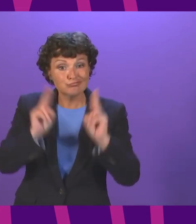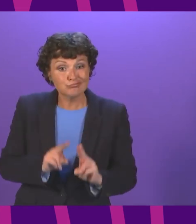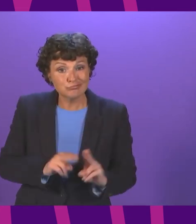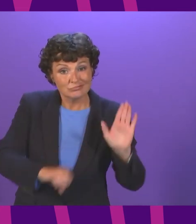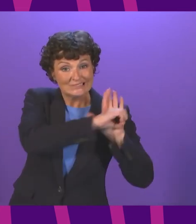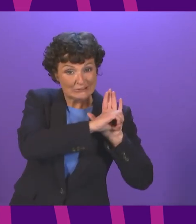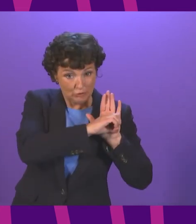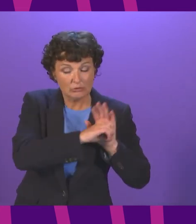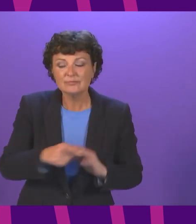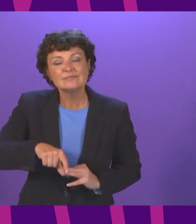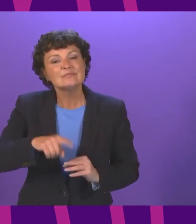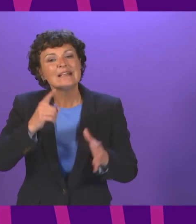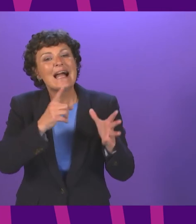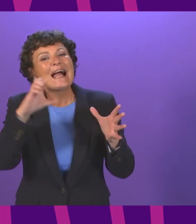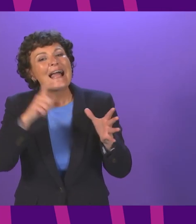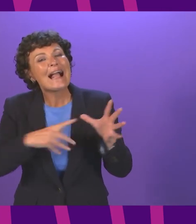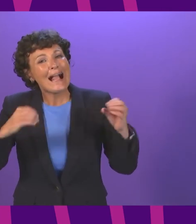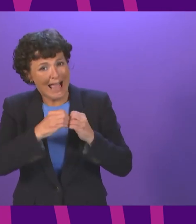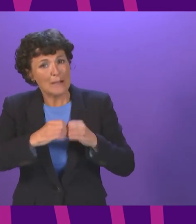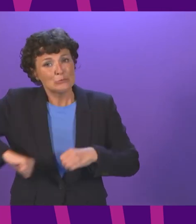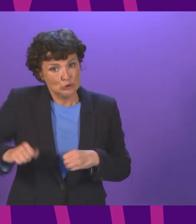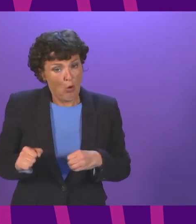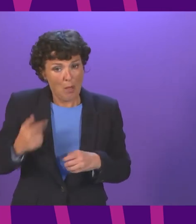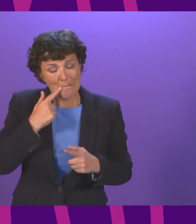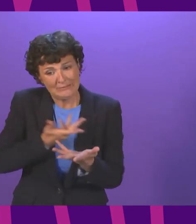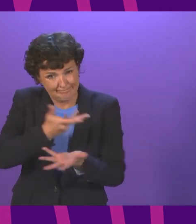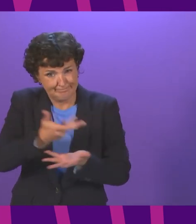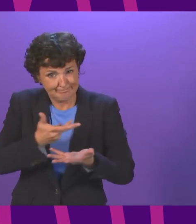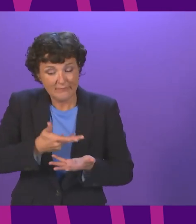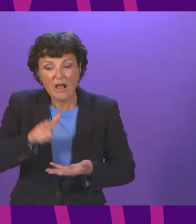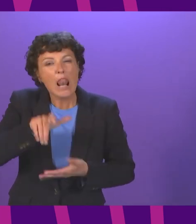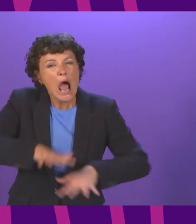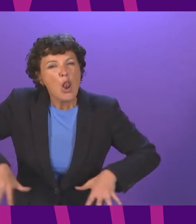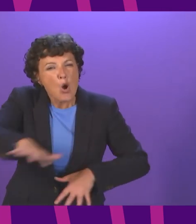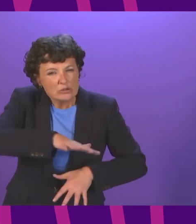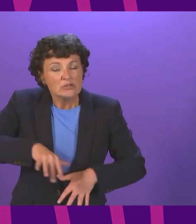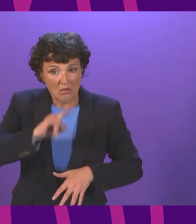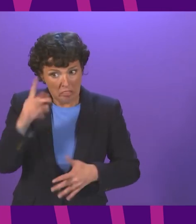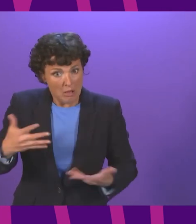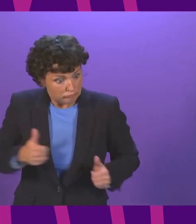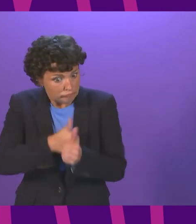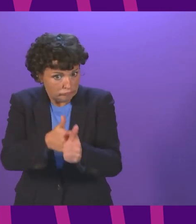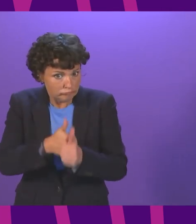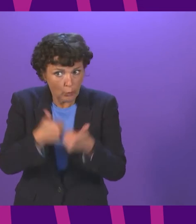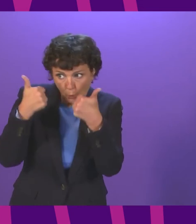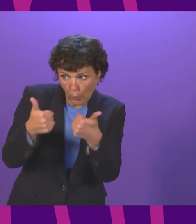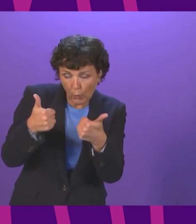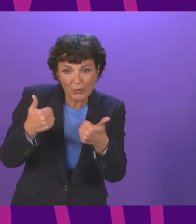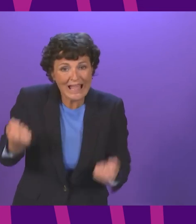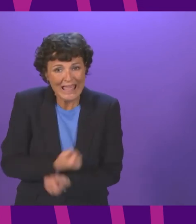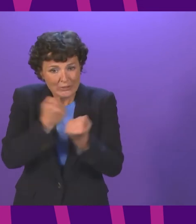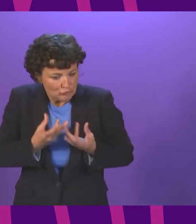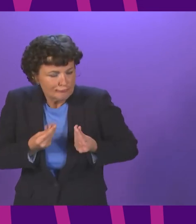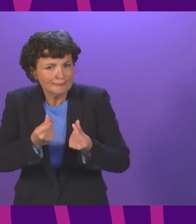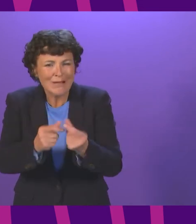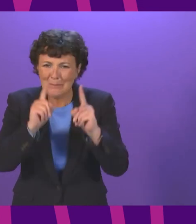citizens of Scotland in discussion with landlords and letting agents have found that they're supportive of greater energy efficiency but there's a perceived lack of